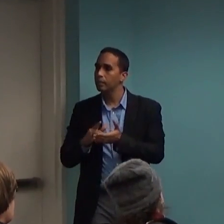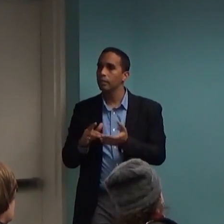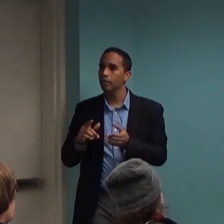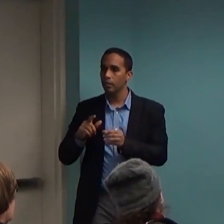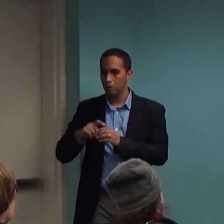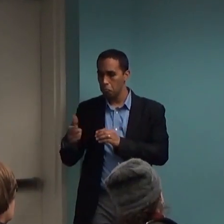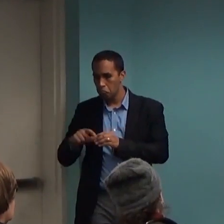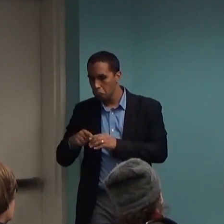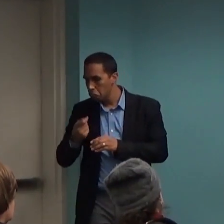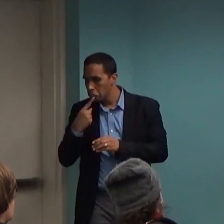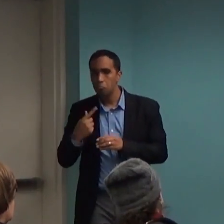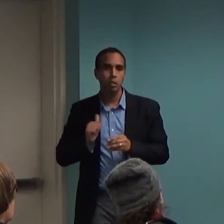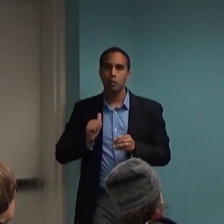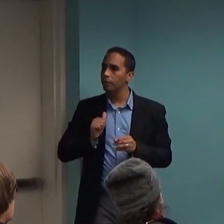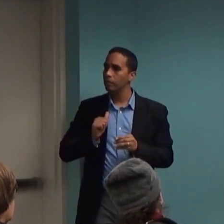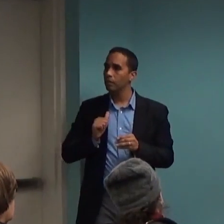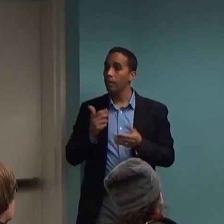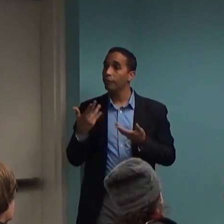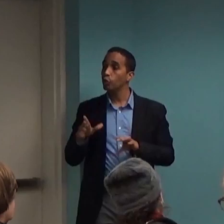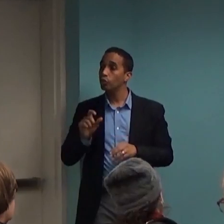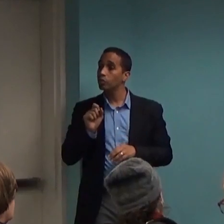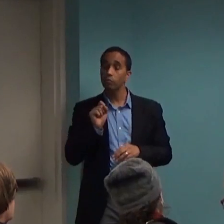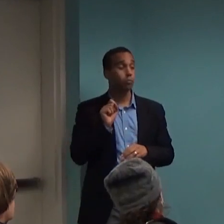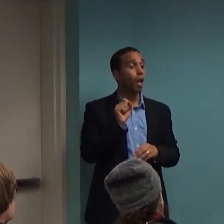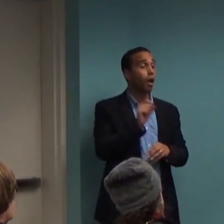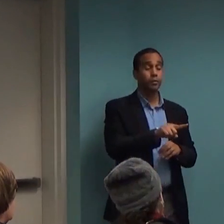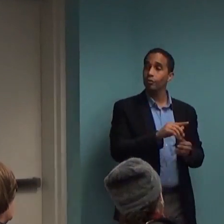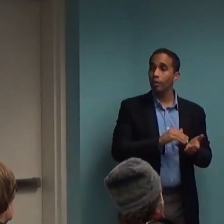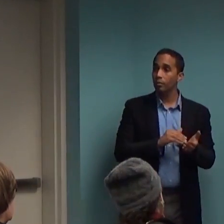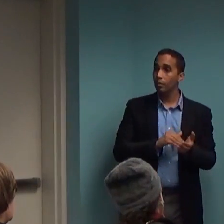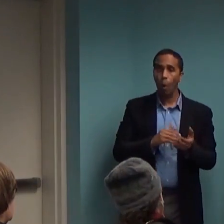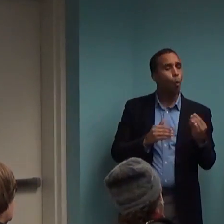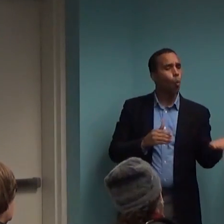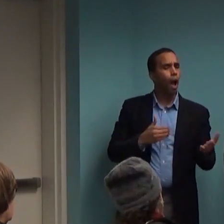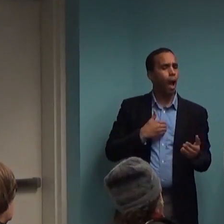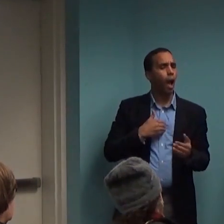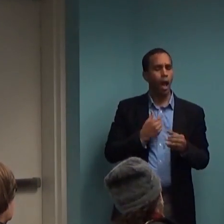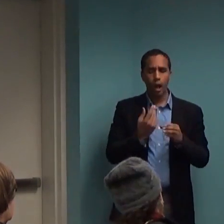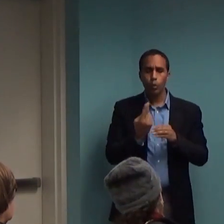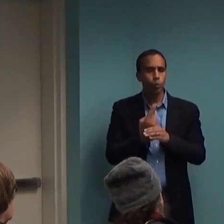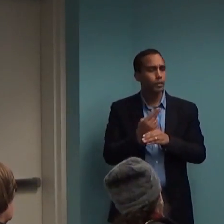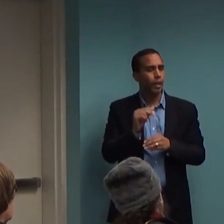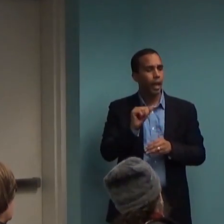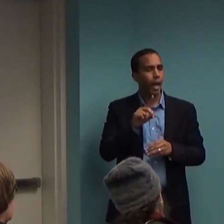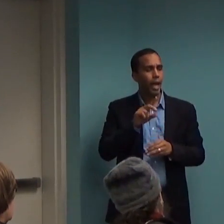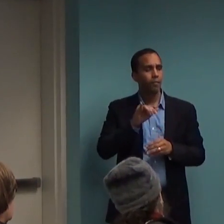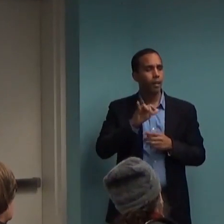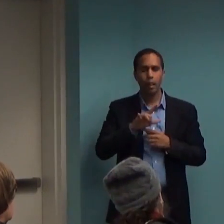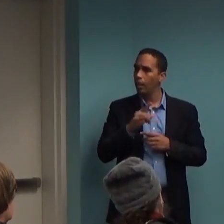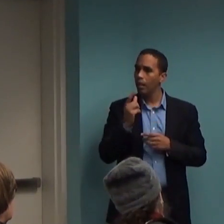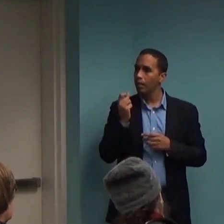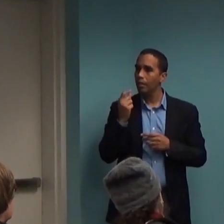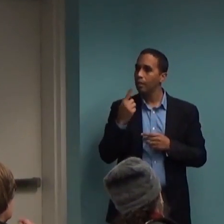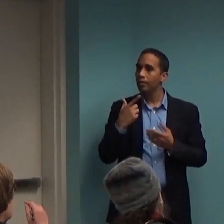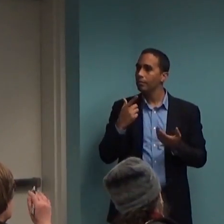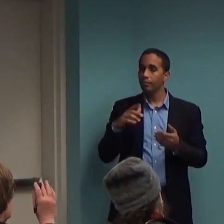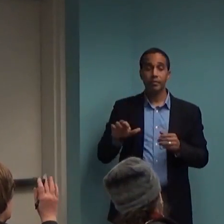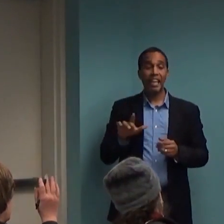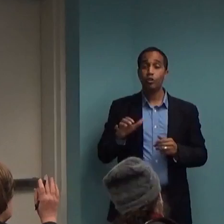need Advil. They go to the doctor. You know, they go to the drugstore. And so there's no therapeutic exchange with the cashier. You know, maybe the anti-therapeutic. But how